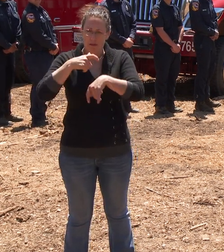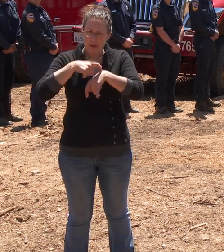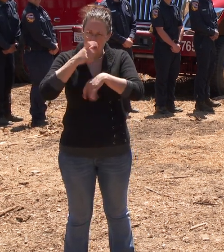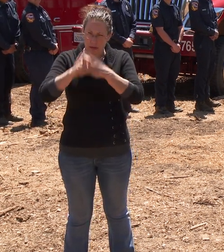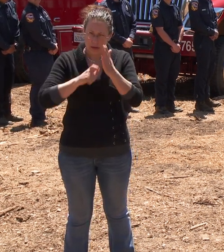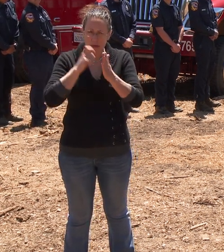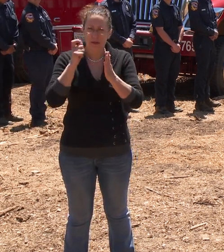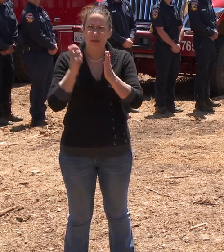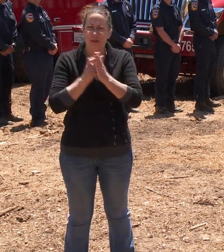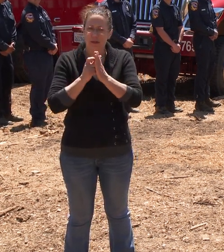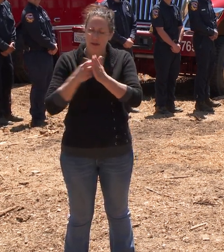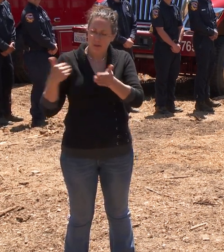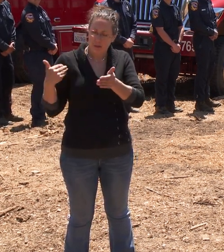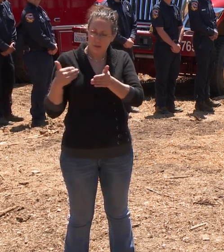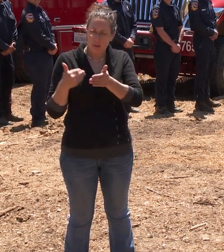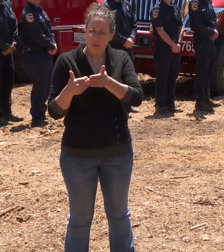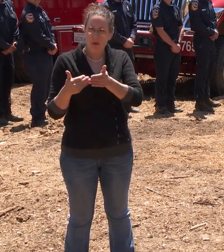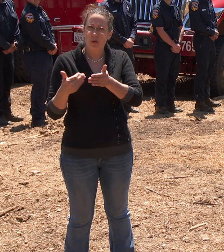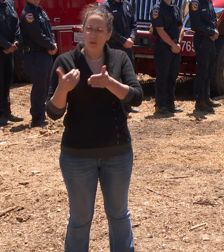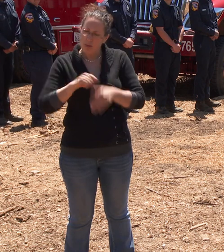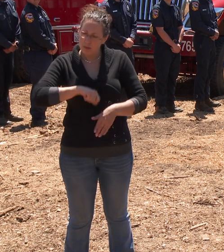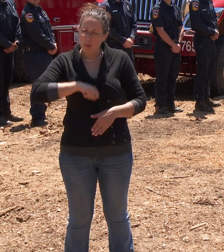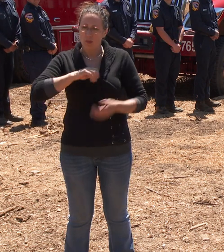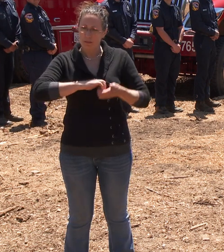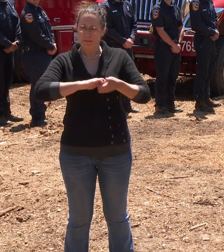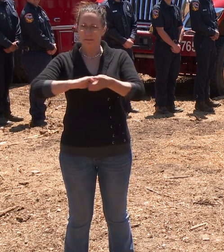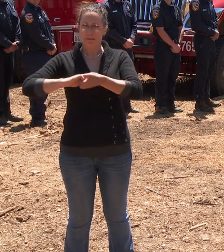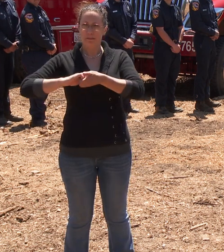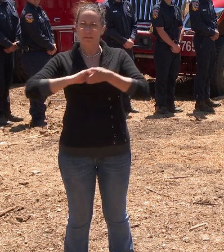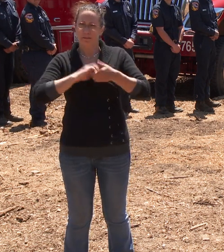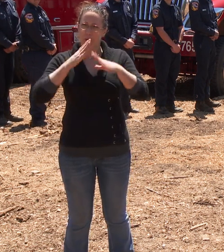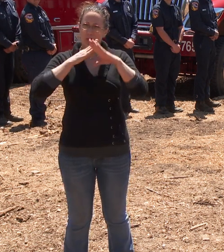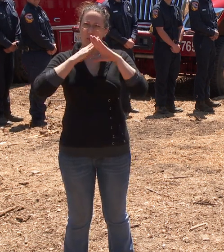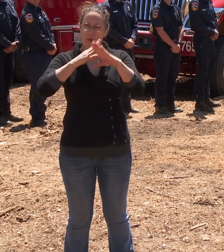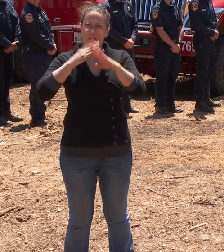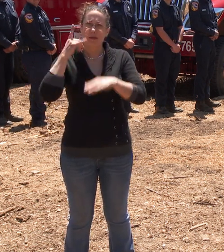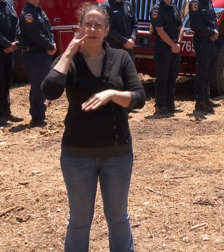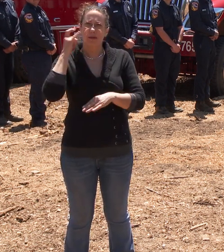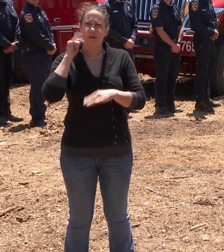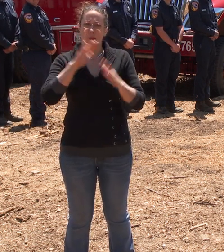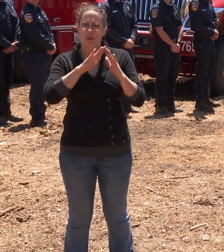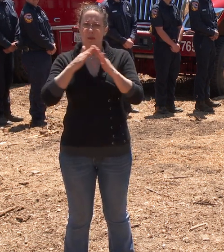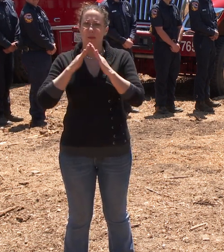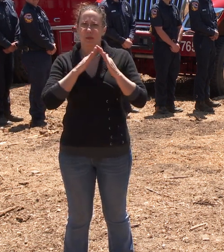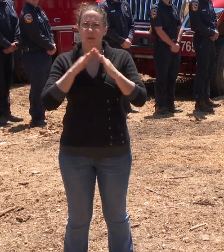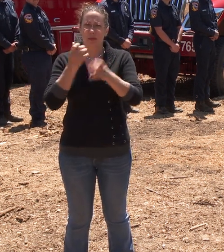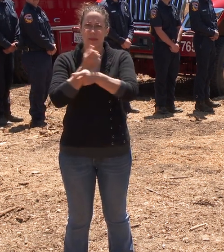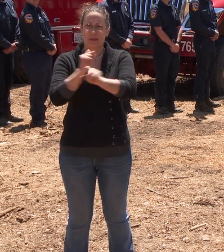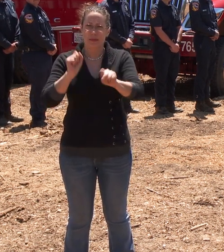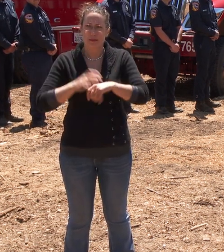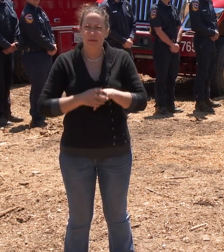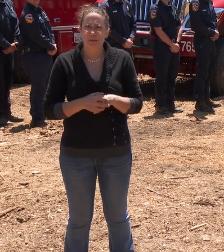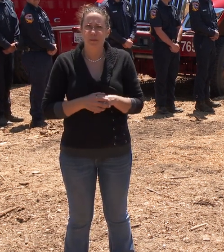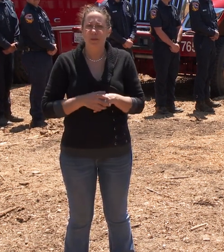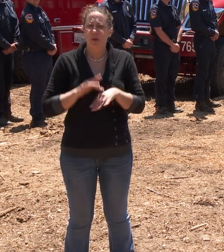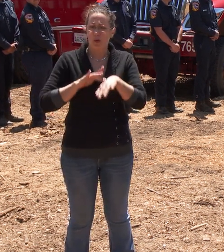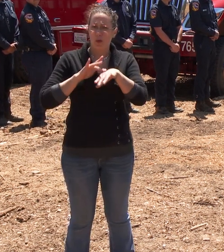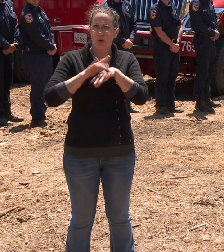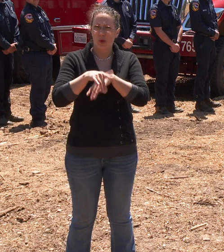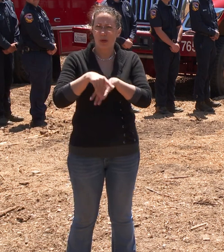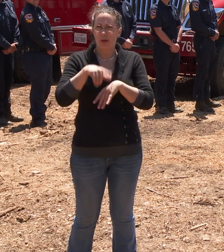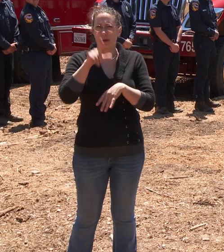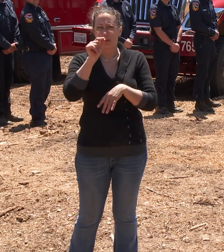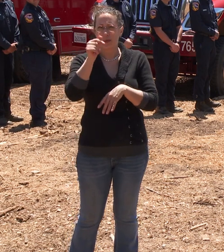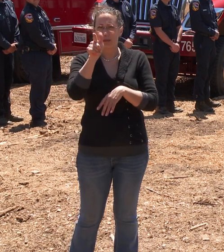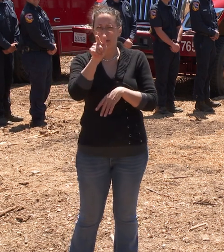stand with our partners who are vital to our efforts to keep California communities safe. In early 2024, our